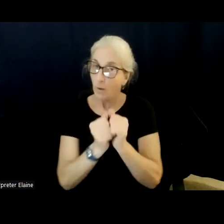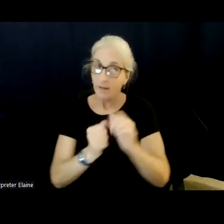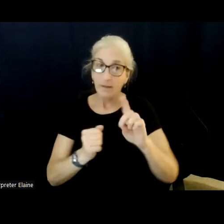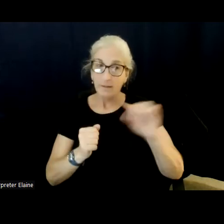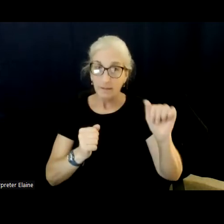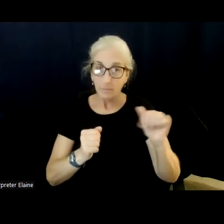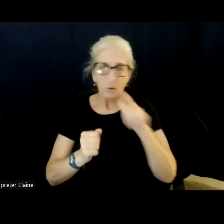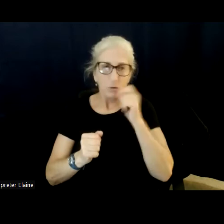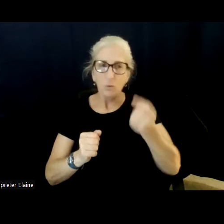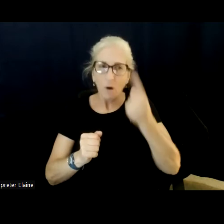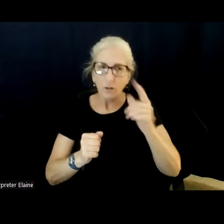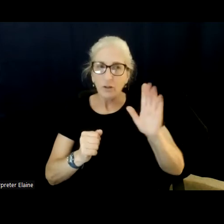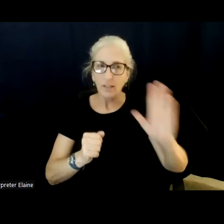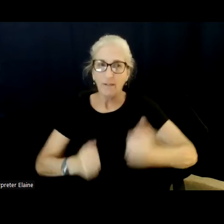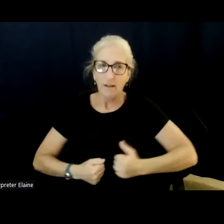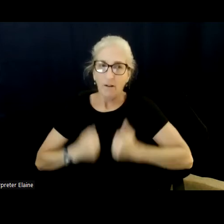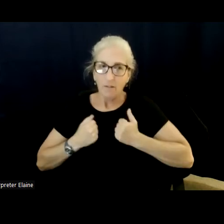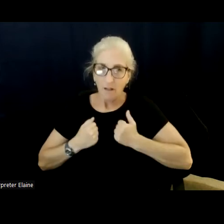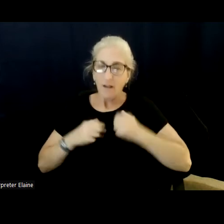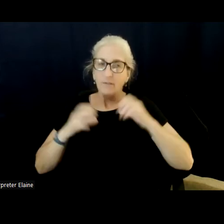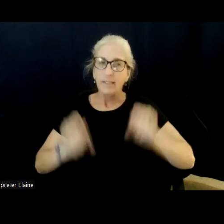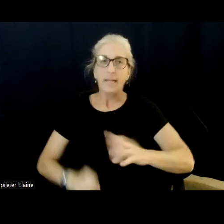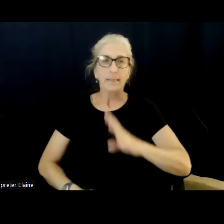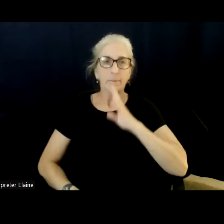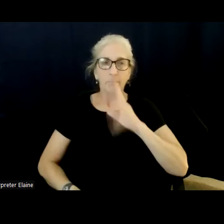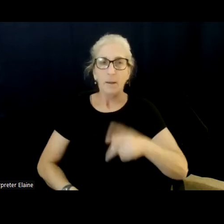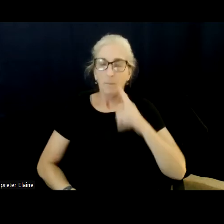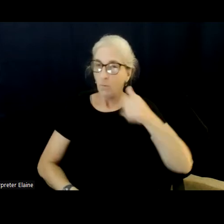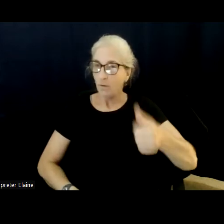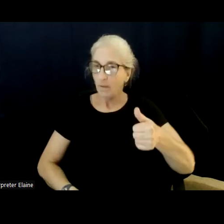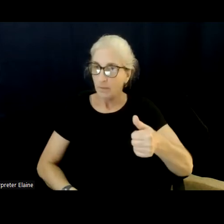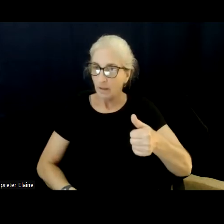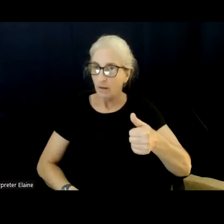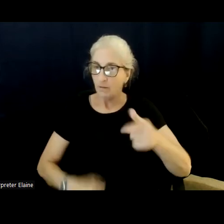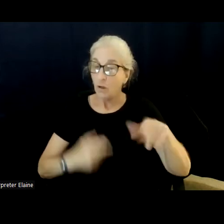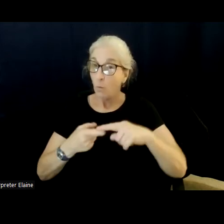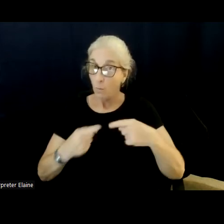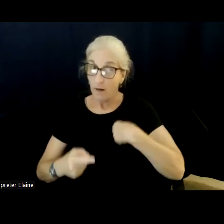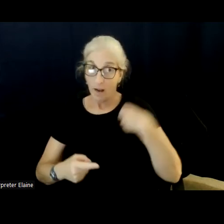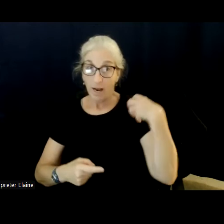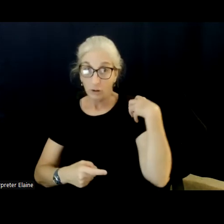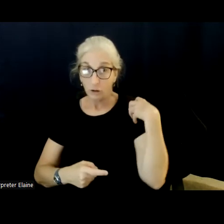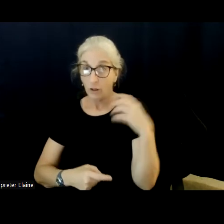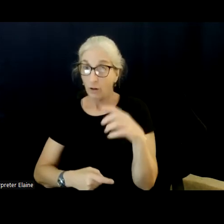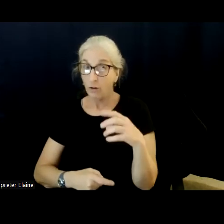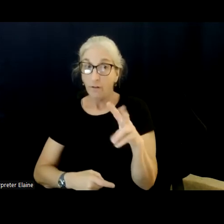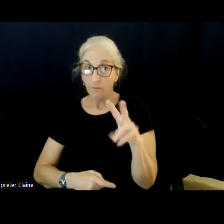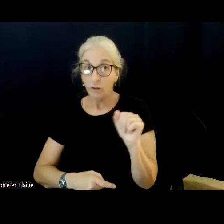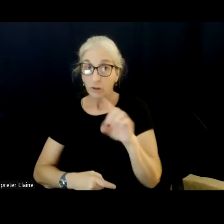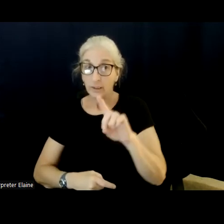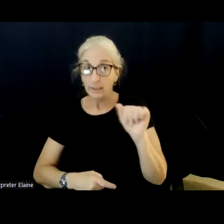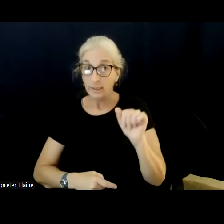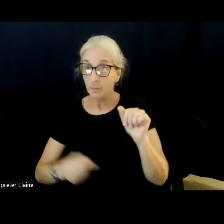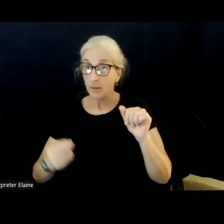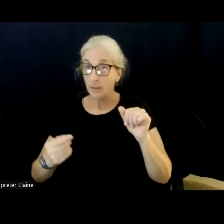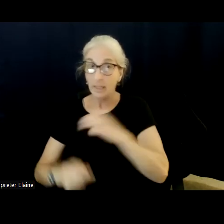are out there speaking. When I chaired the Virginia Disability Commission for those eight years, every year we would do hearings,